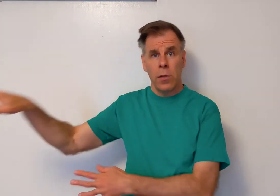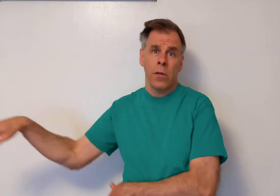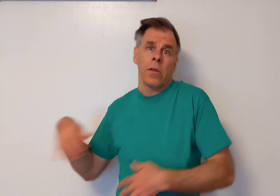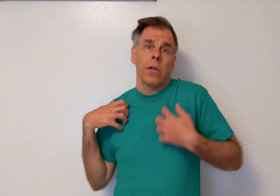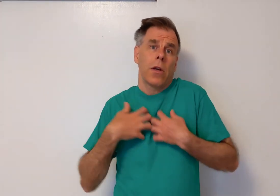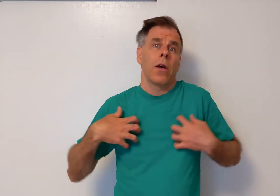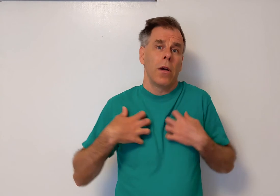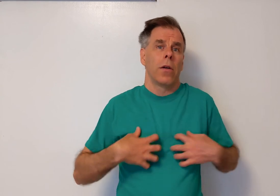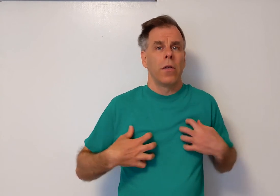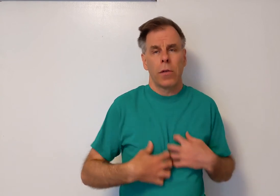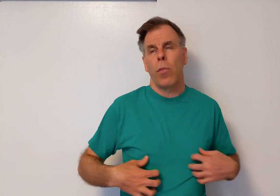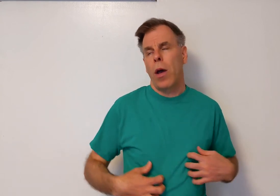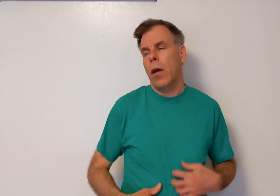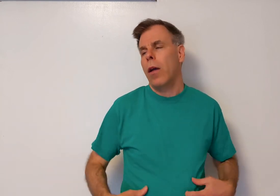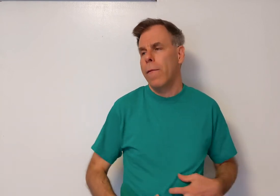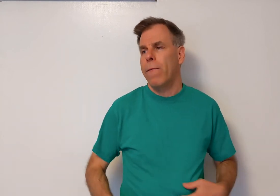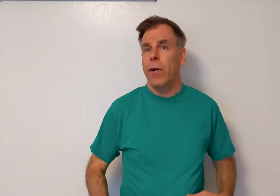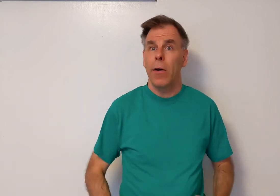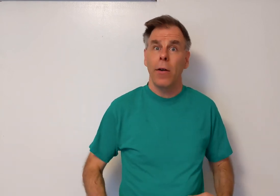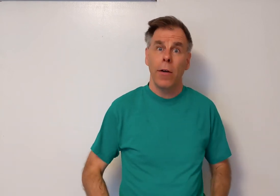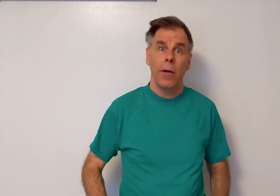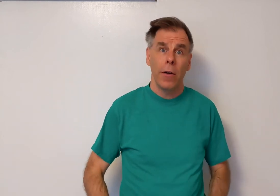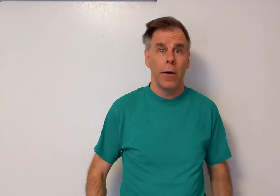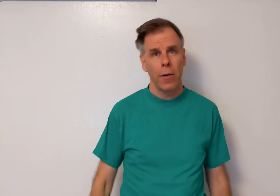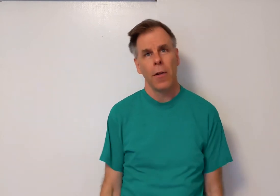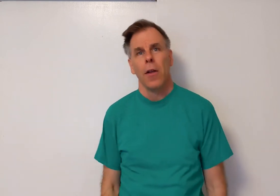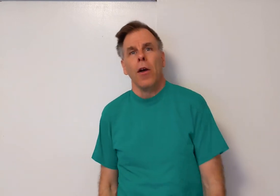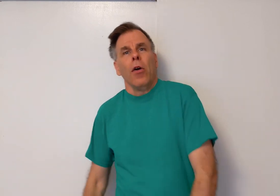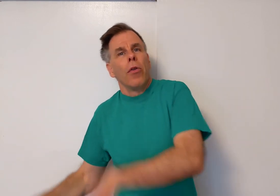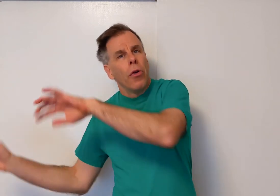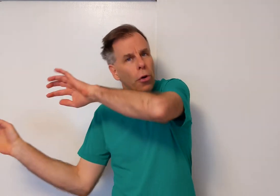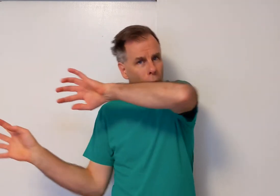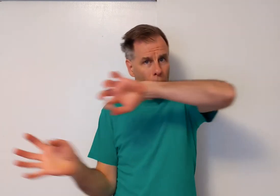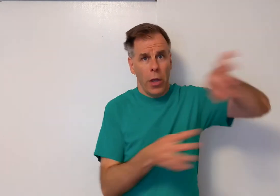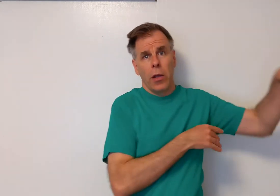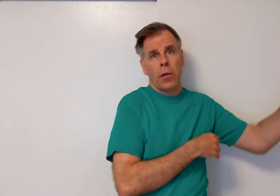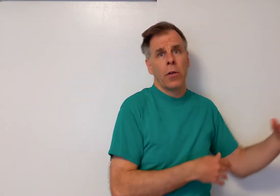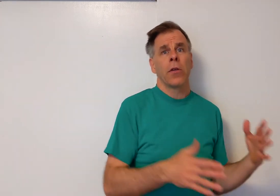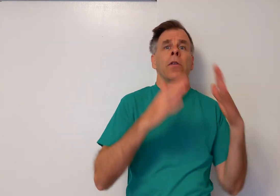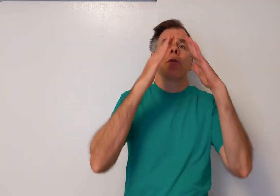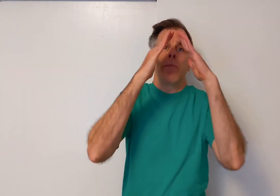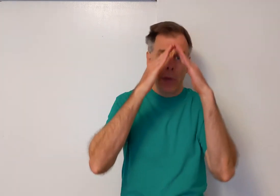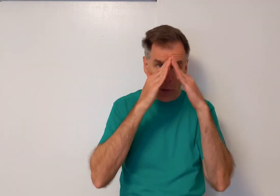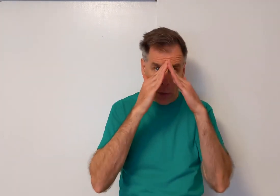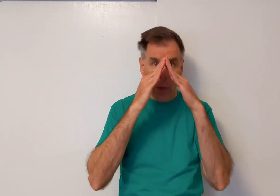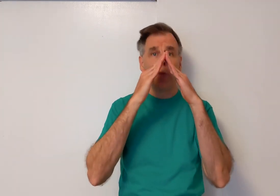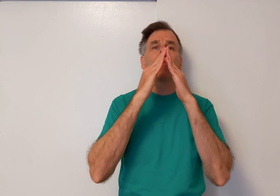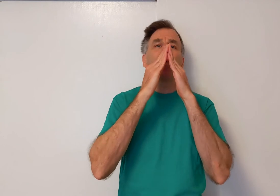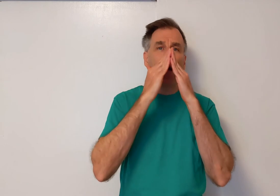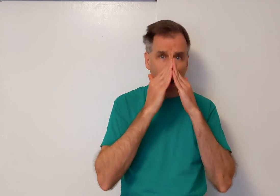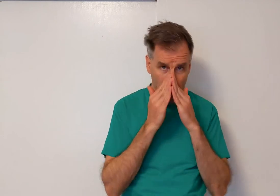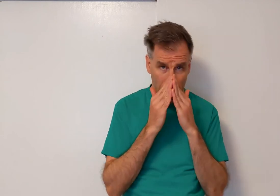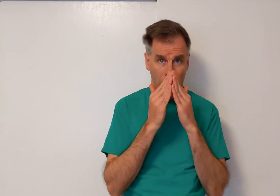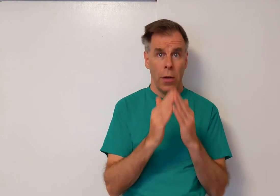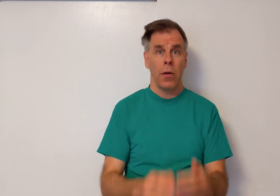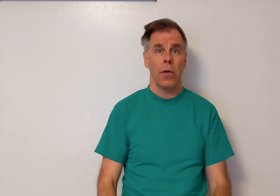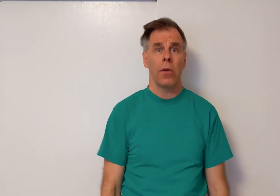curls my fur. The wind blows my nose.